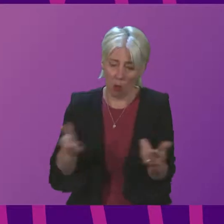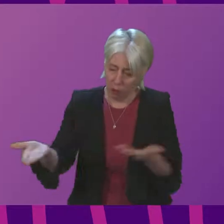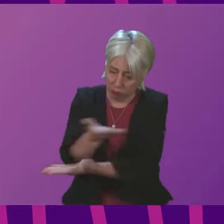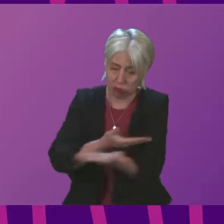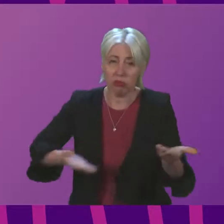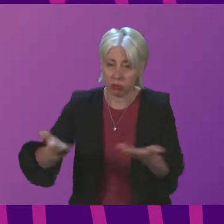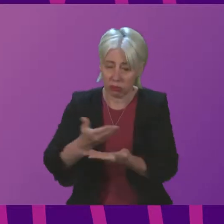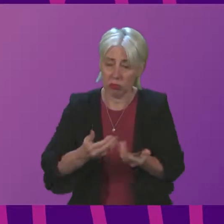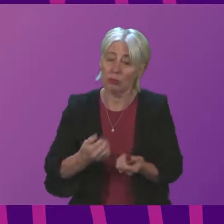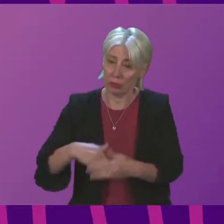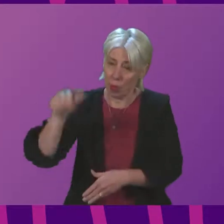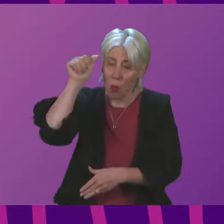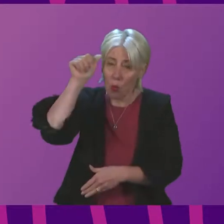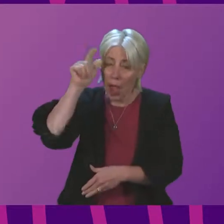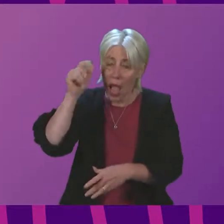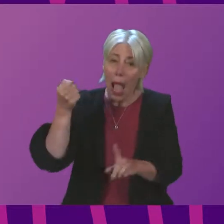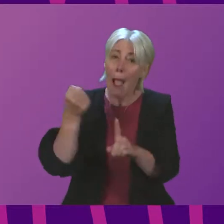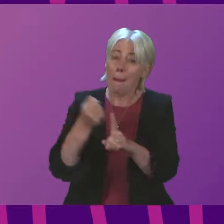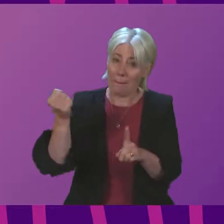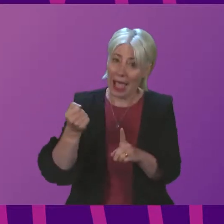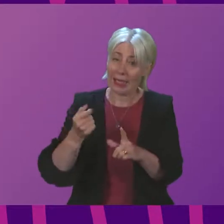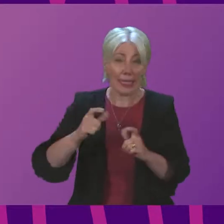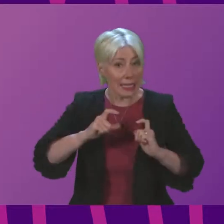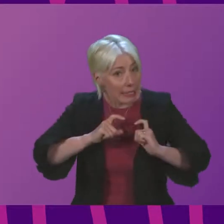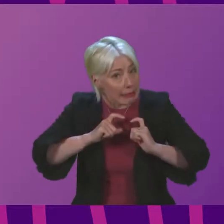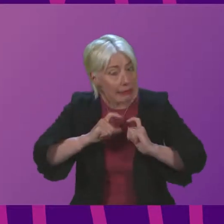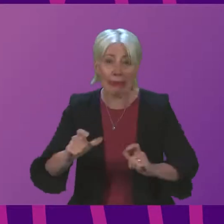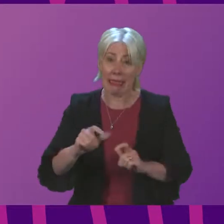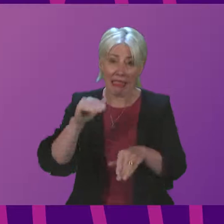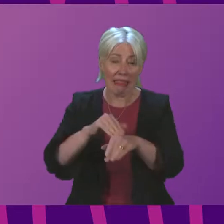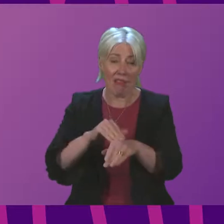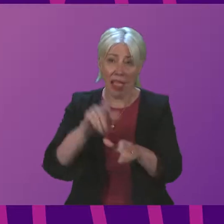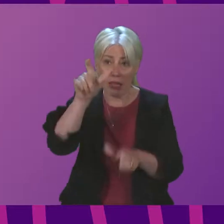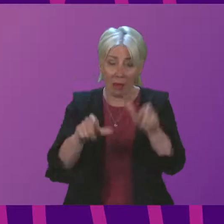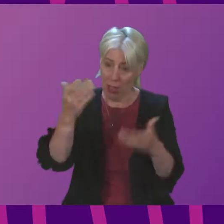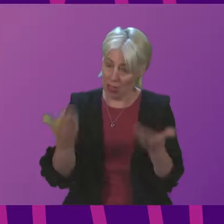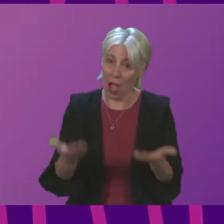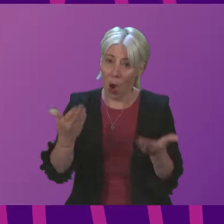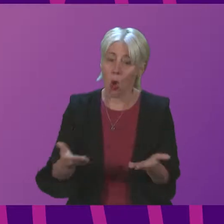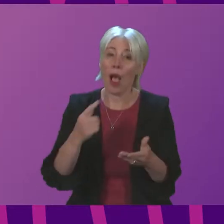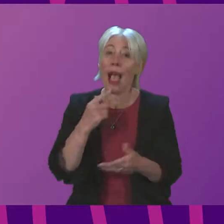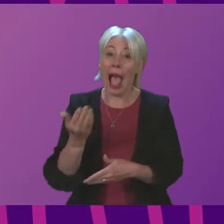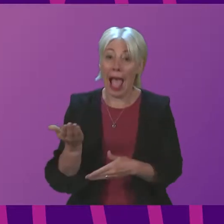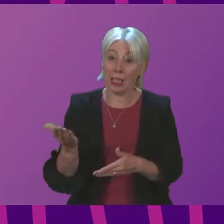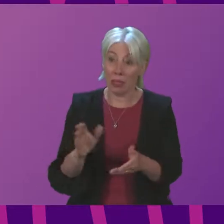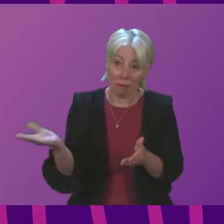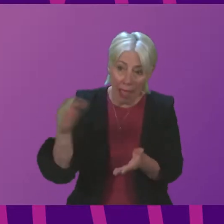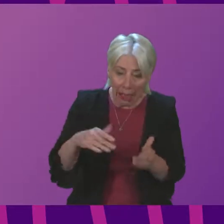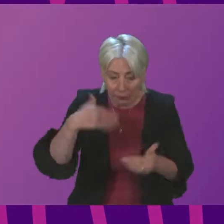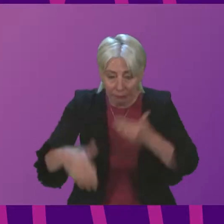I am very aware that the impacts of this are still being felt across areas of Scotland, and the recovery will take time.